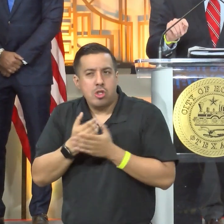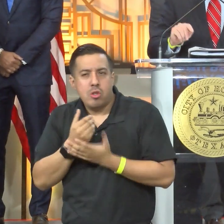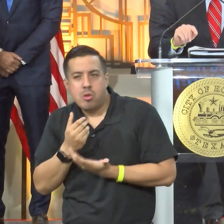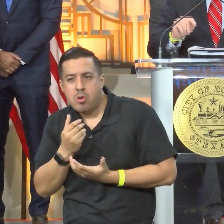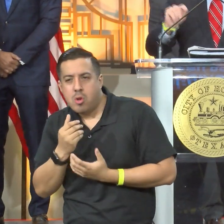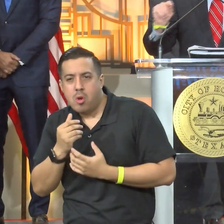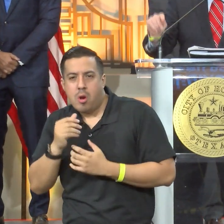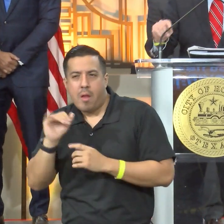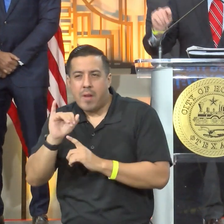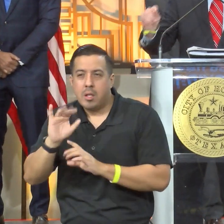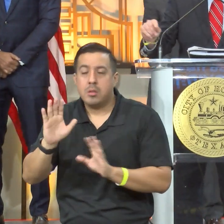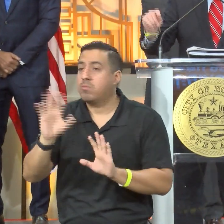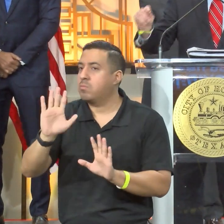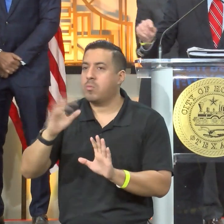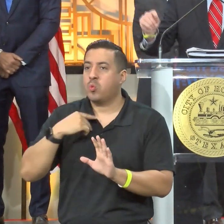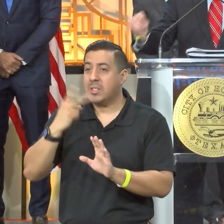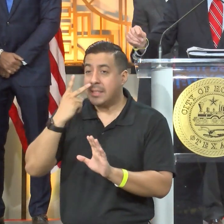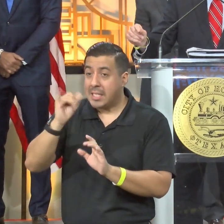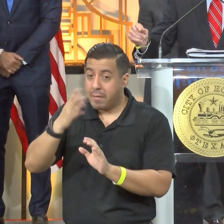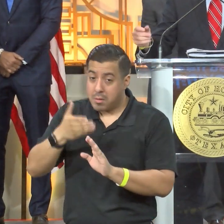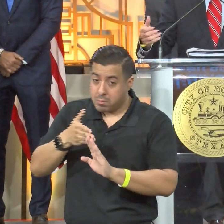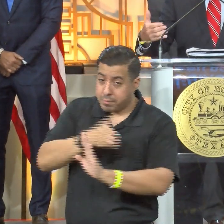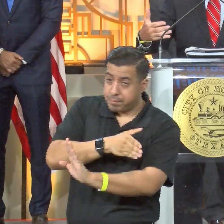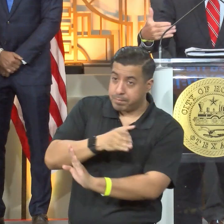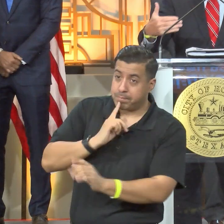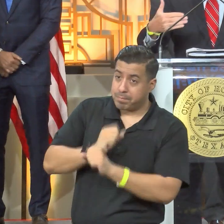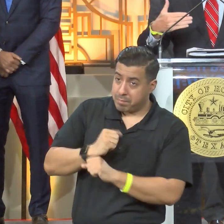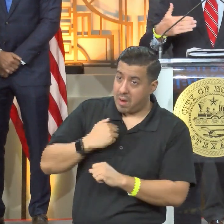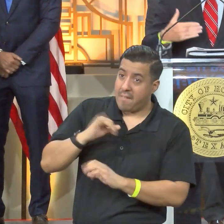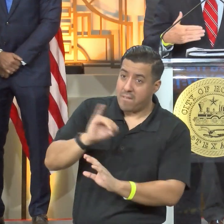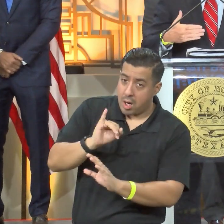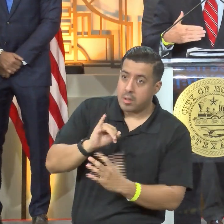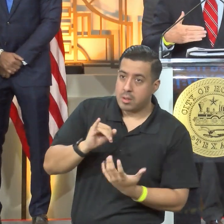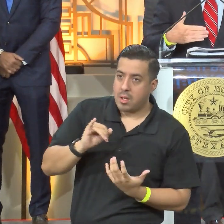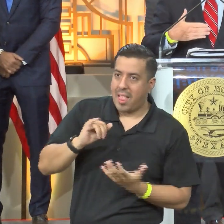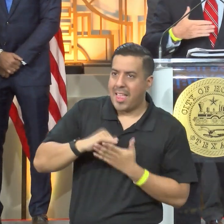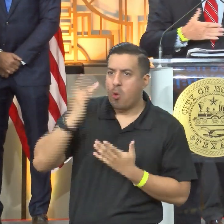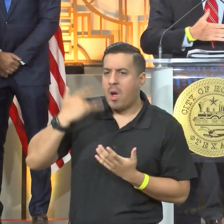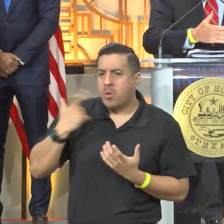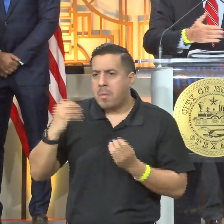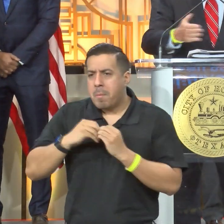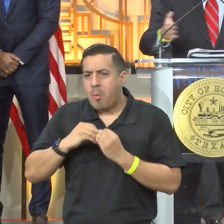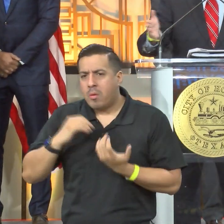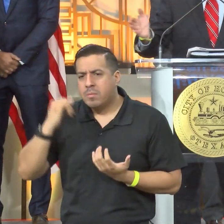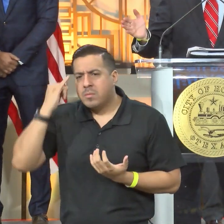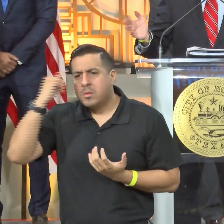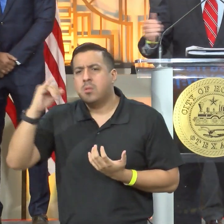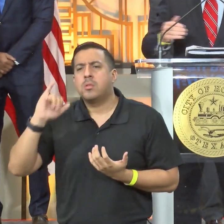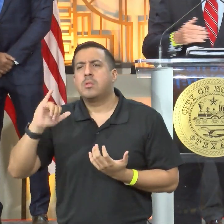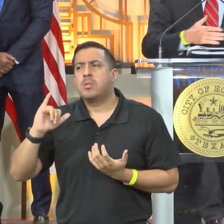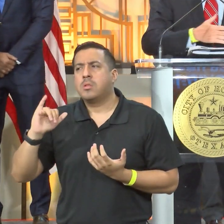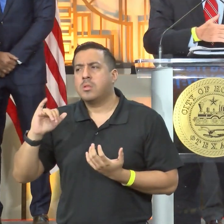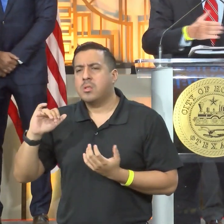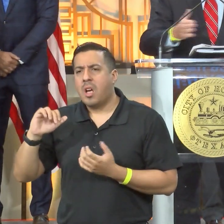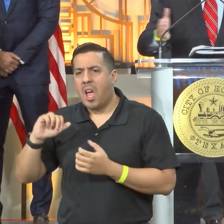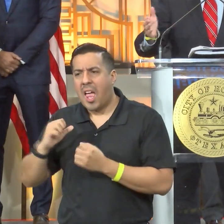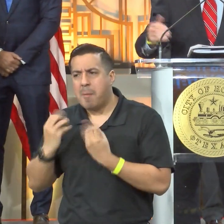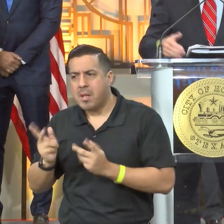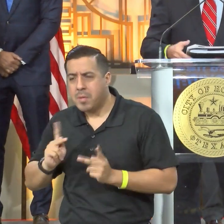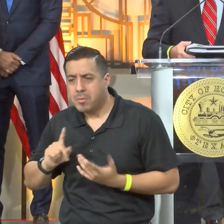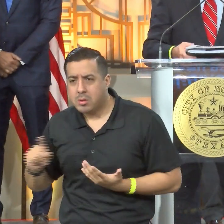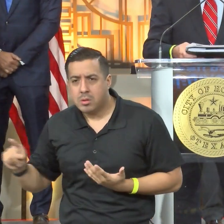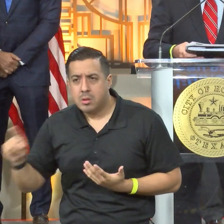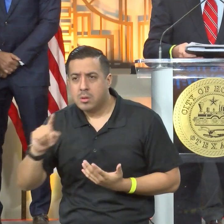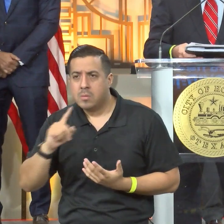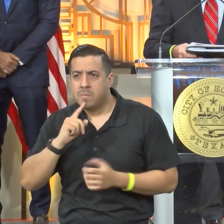rather a test to see if sometime in the past you were infected and that's important to us to get an idea is across the community how many folks